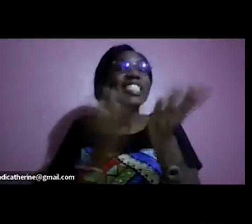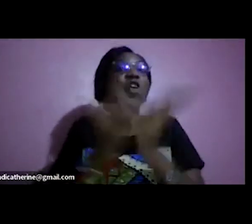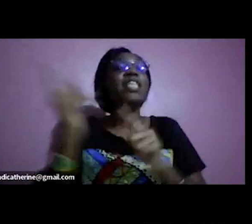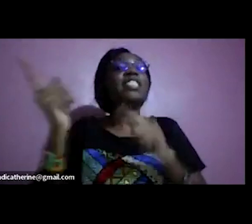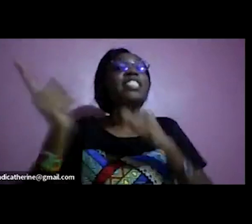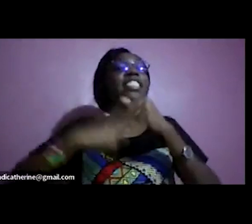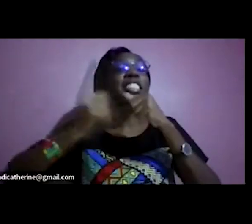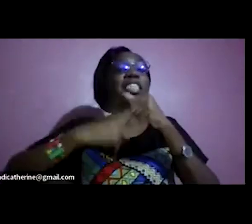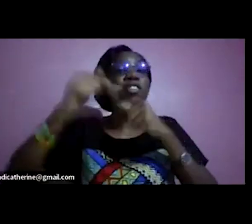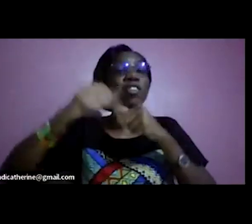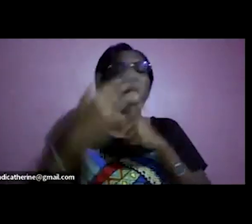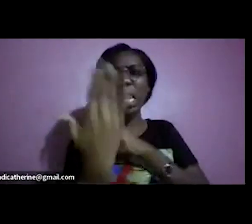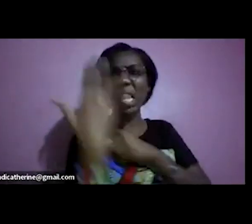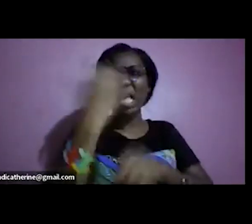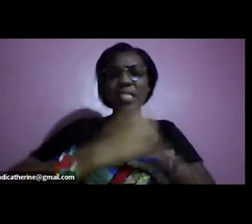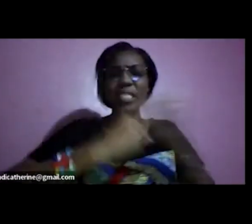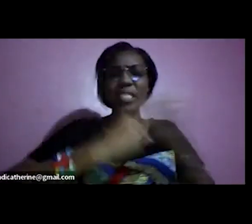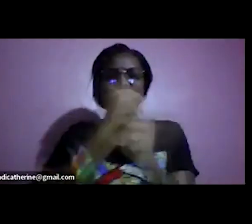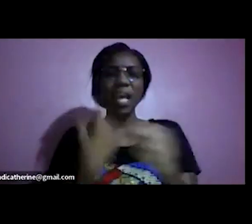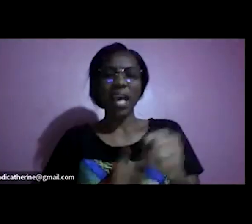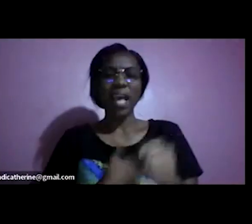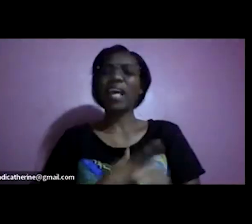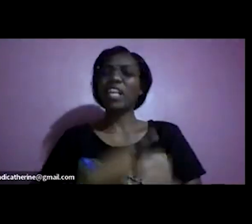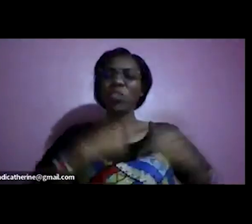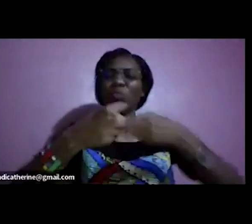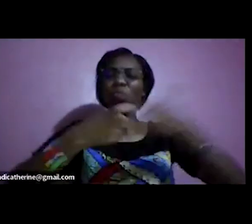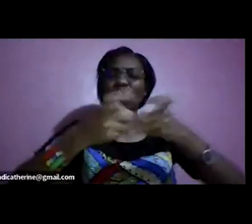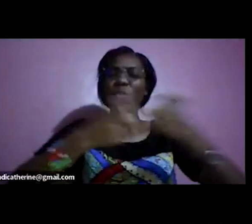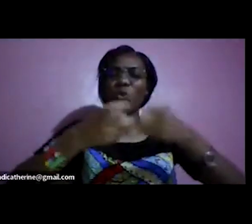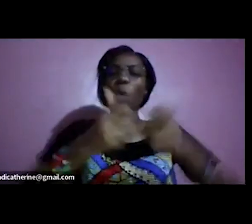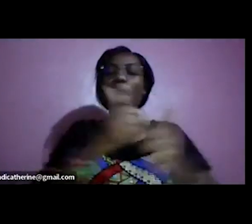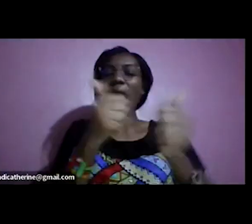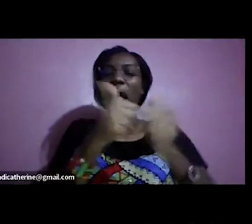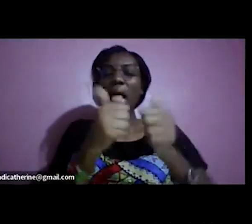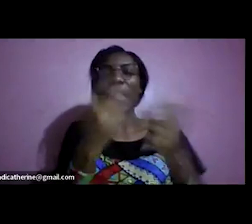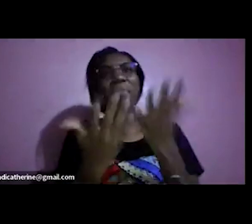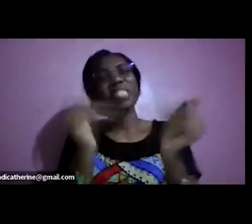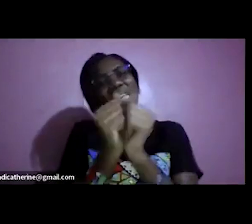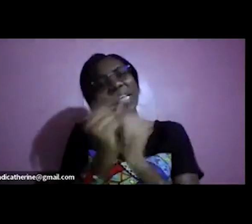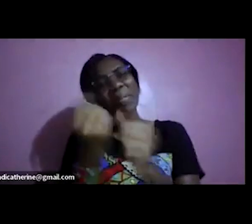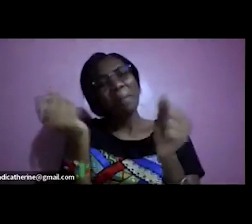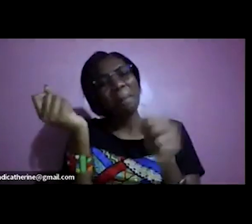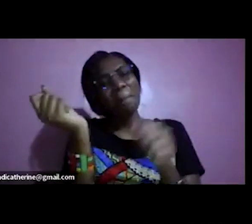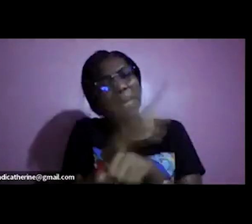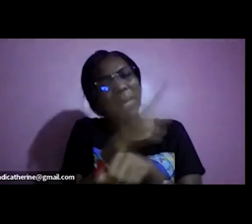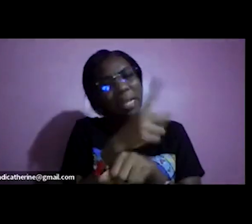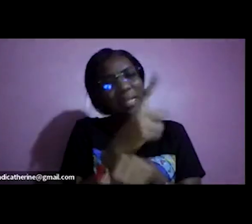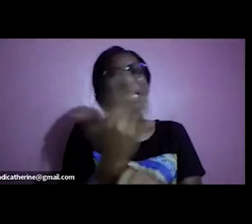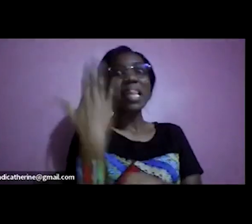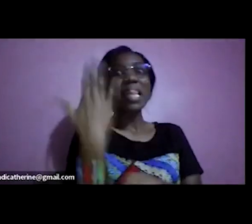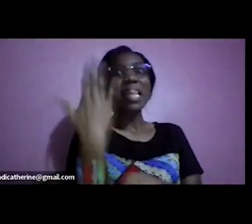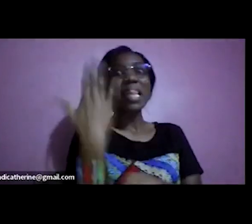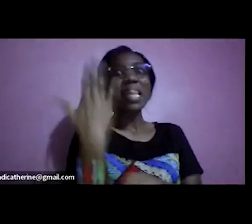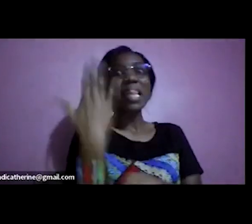last year we successfully run the webinars for about um 10 months uh the previous year we had done 12 months